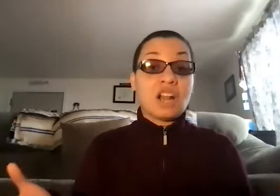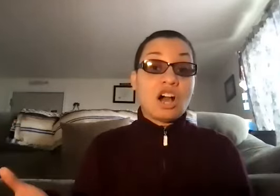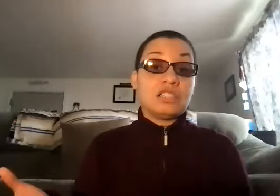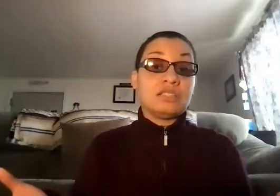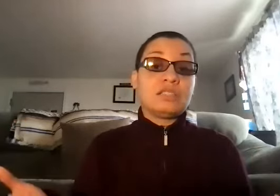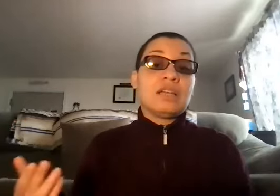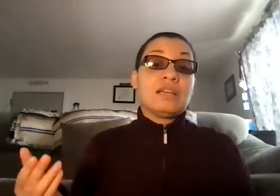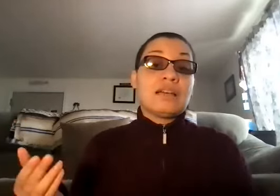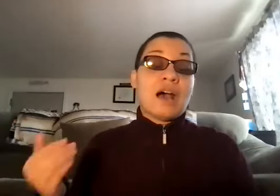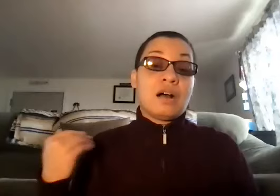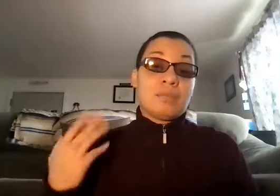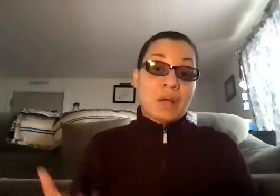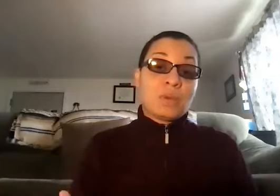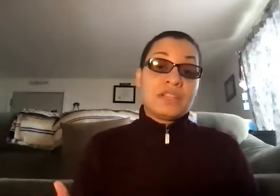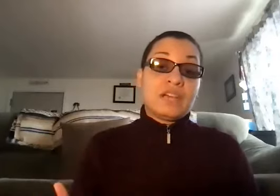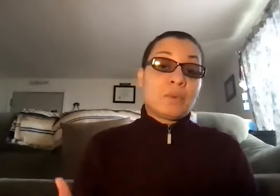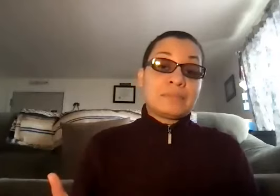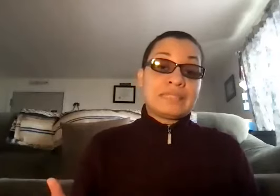within their website